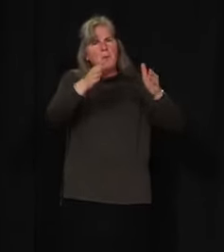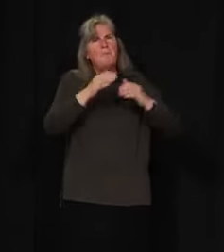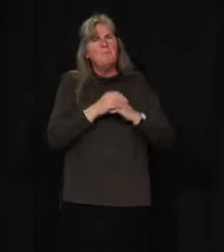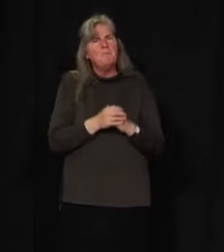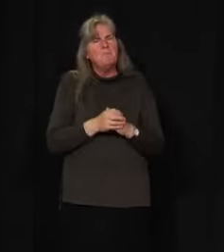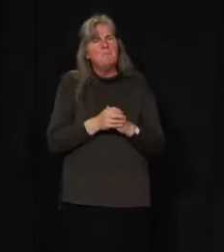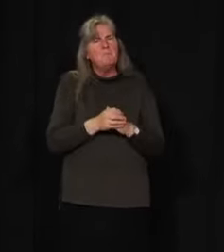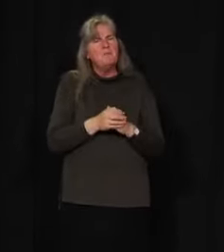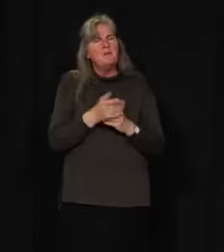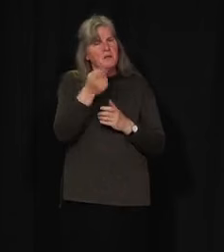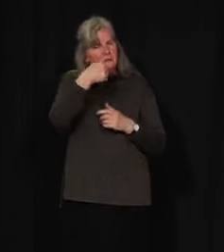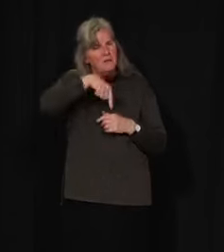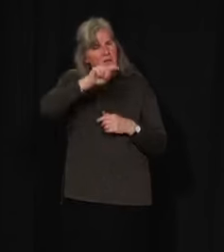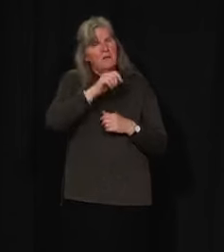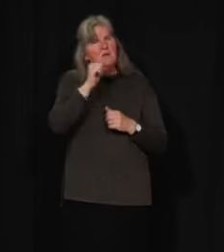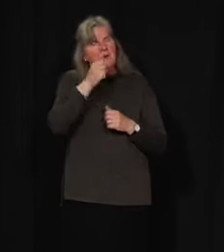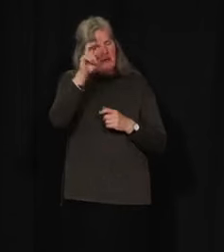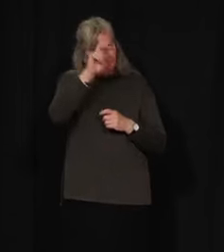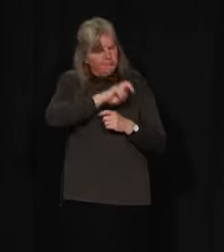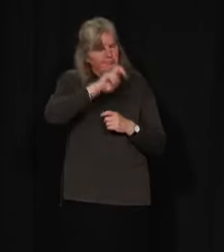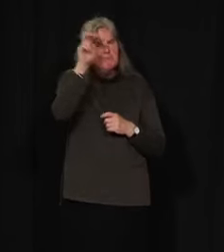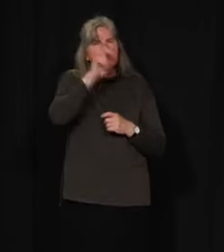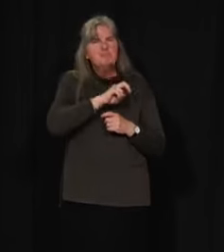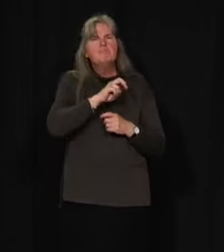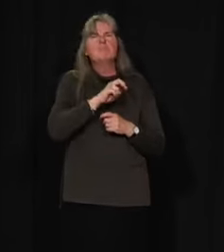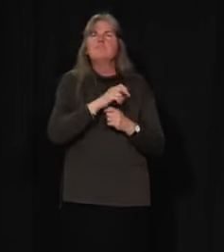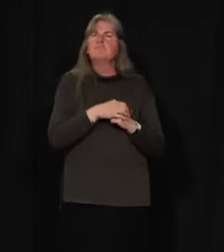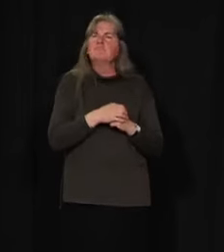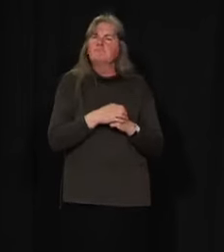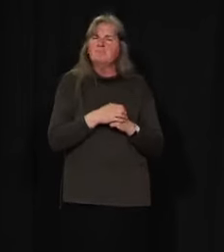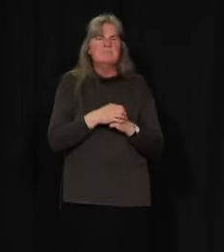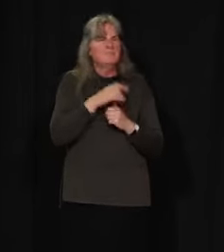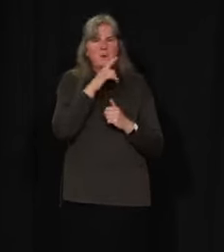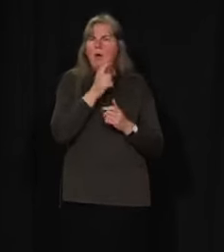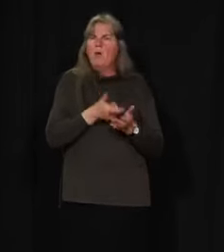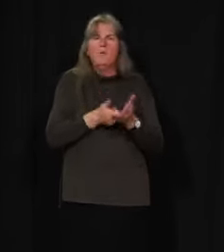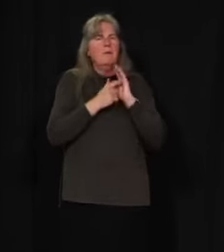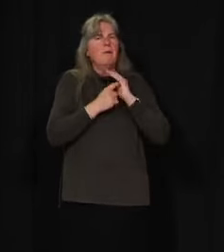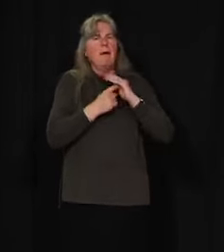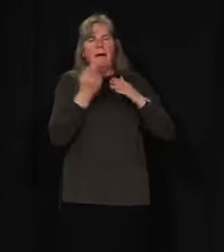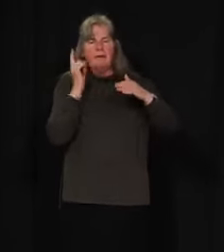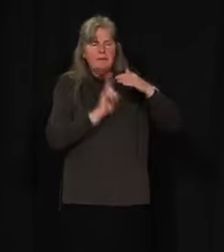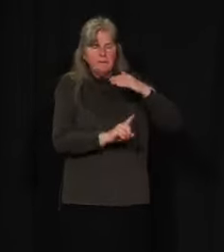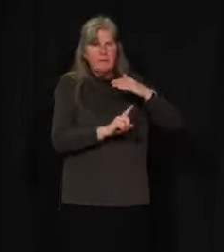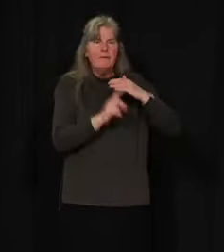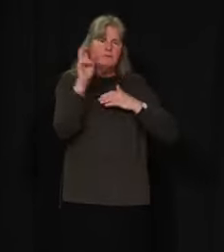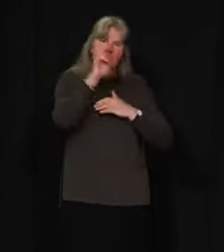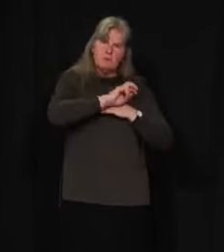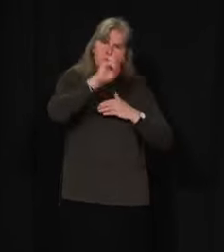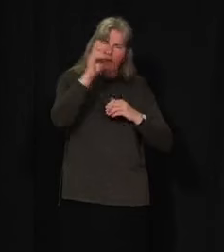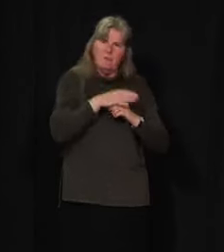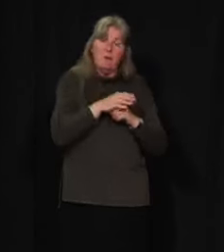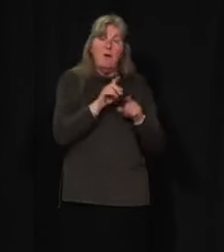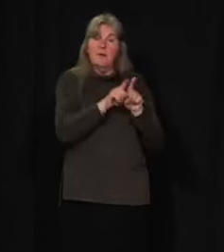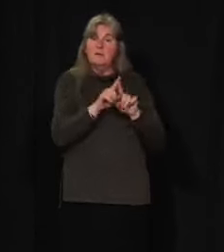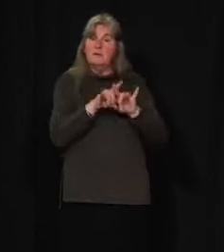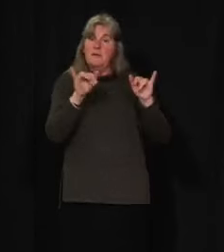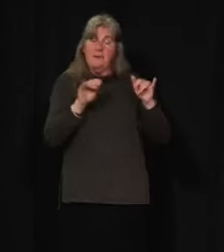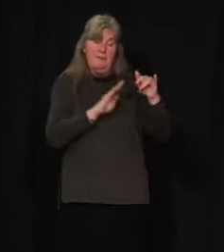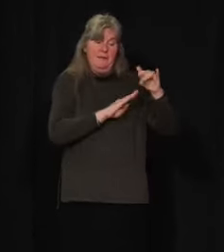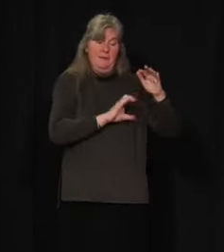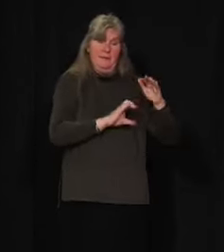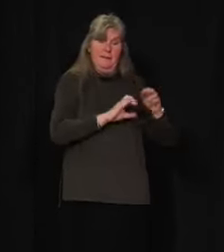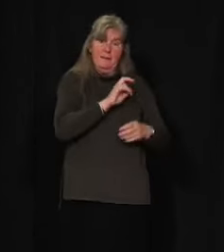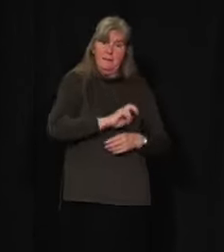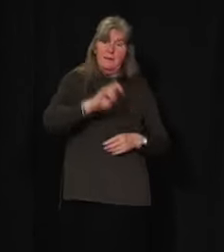This will allow Yukoners to travel to BC and return without having to self-isolate and allow BC residents to travel